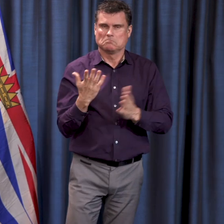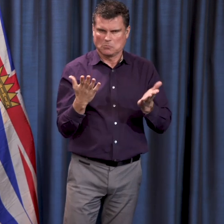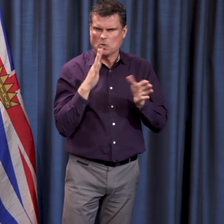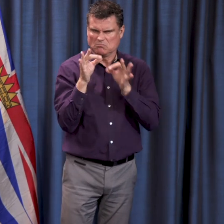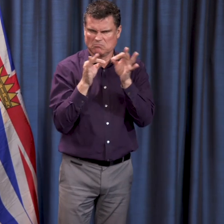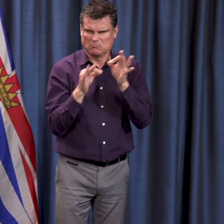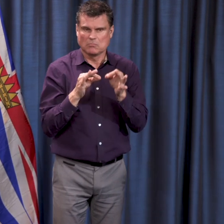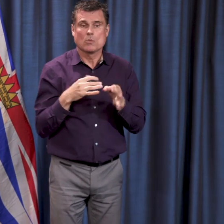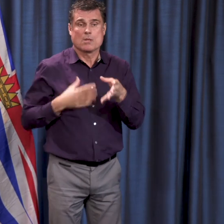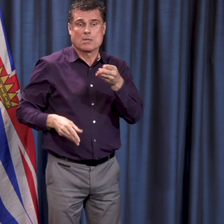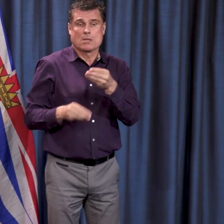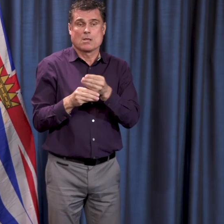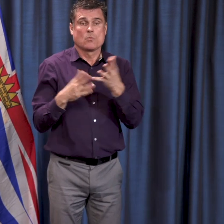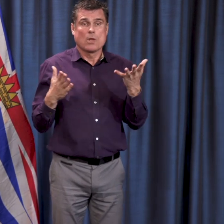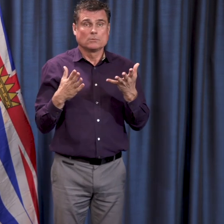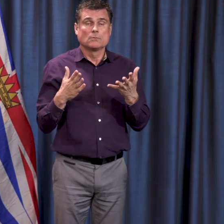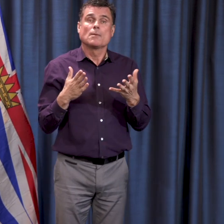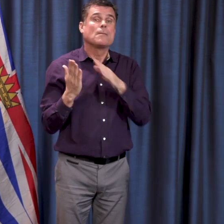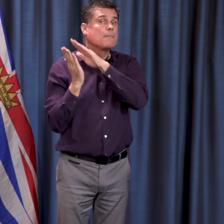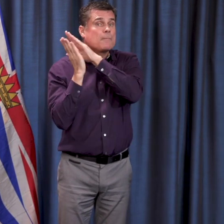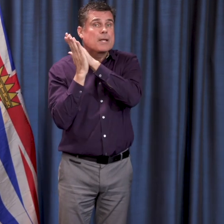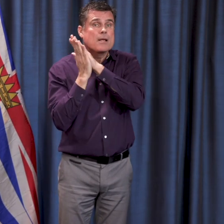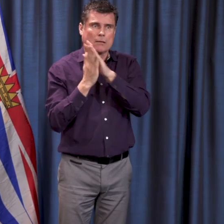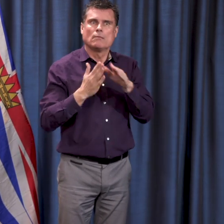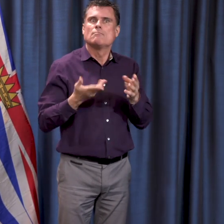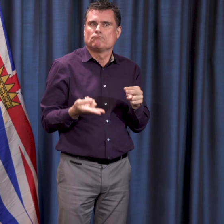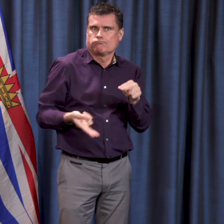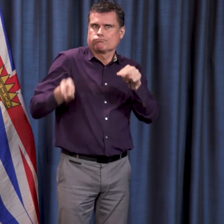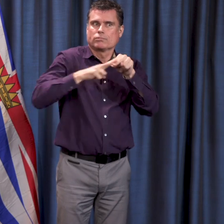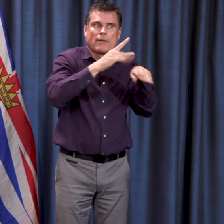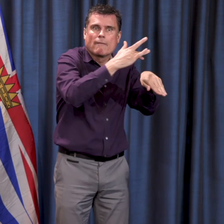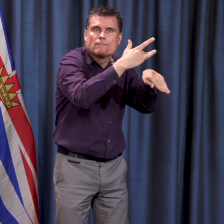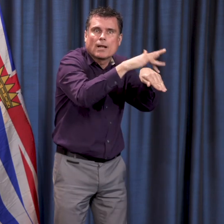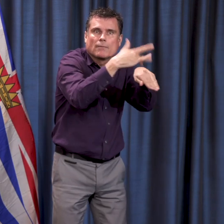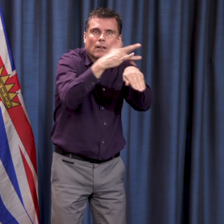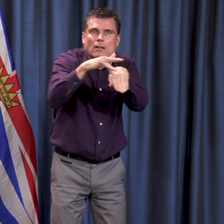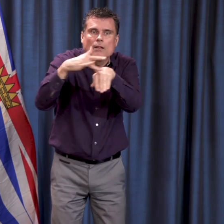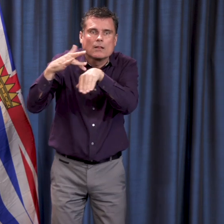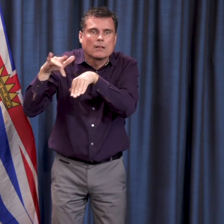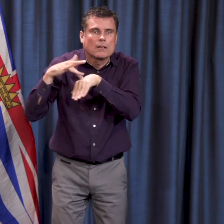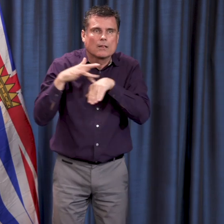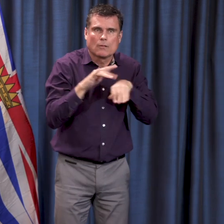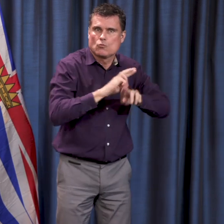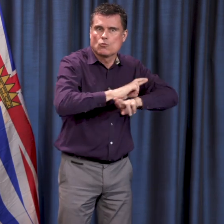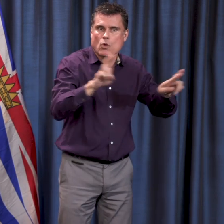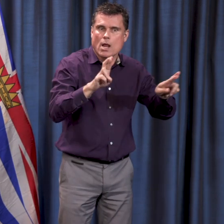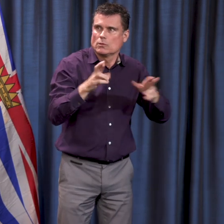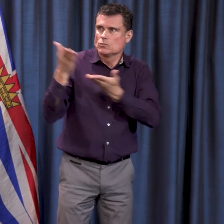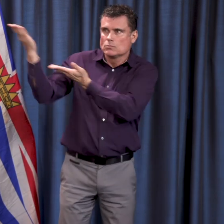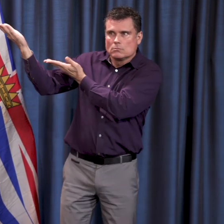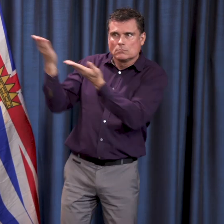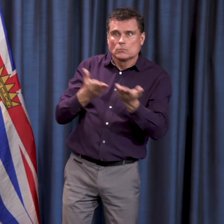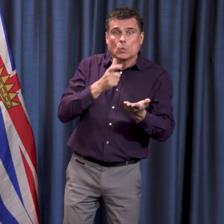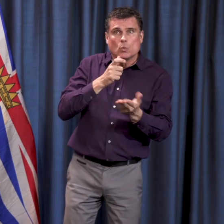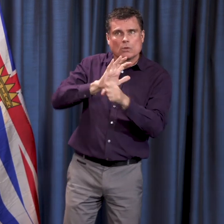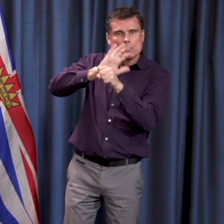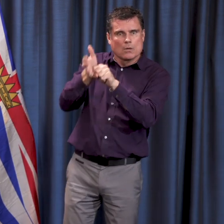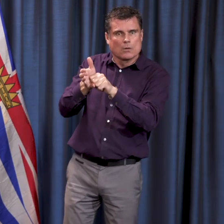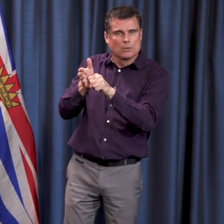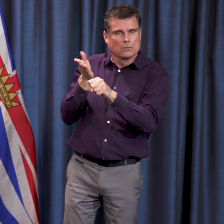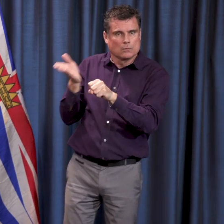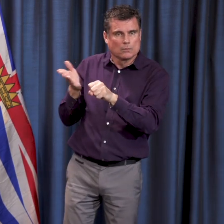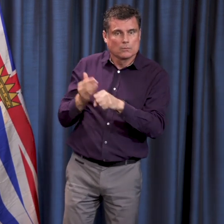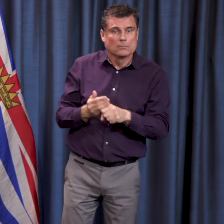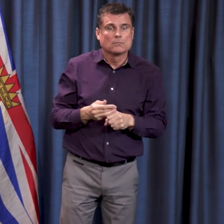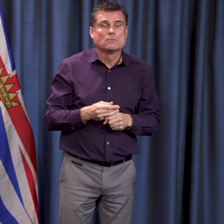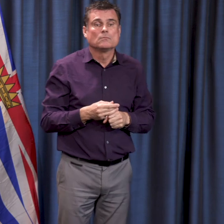available beds that are available due to our efforts to both move people out of hospital who do not need to be there.